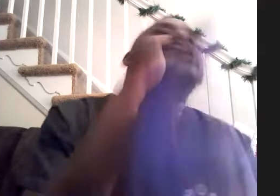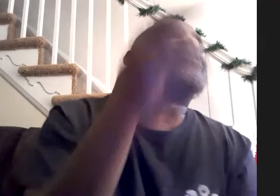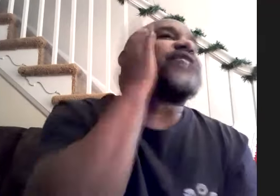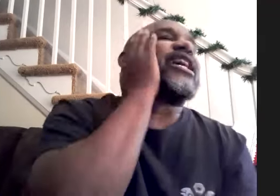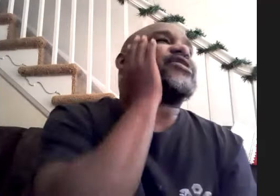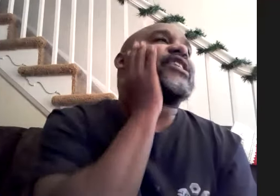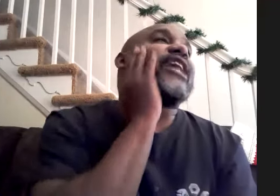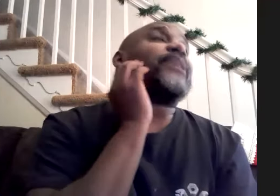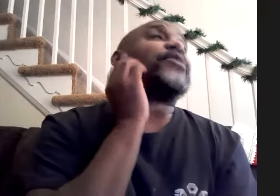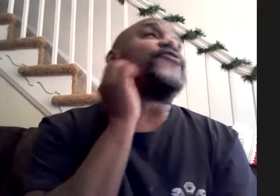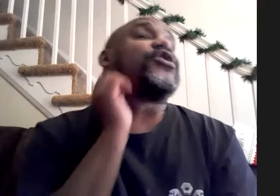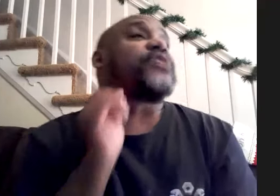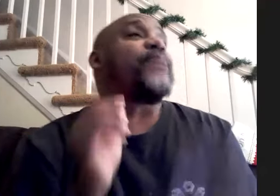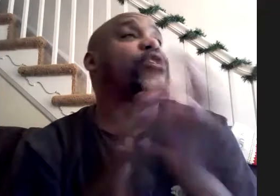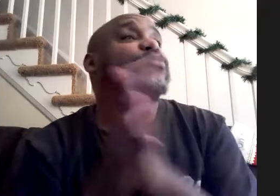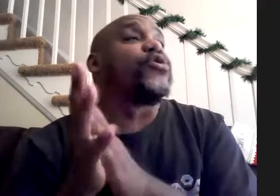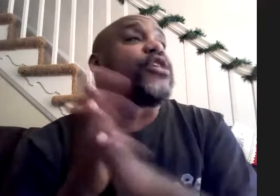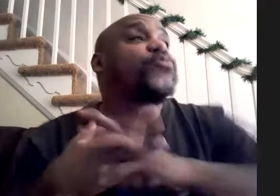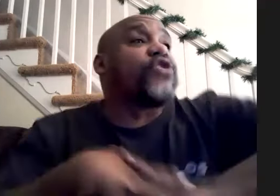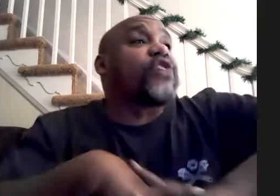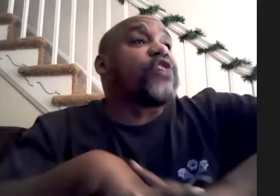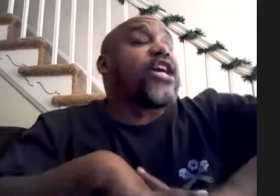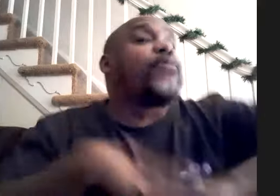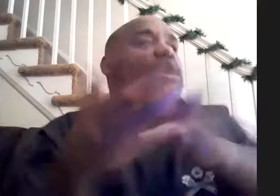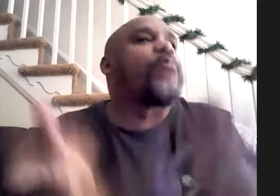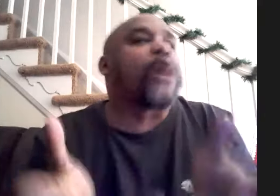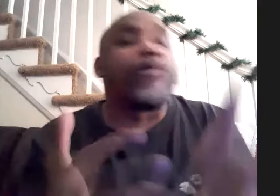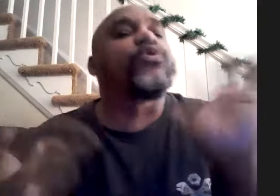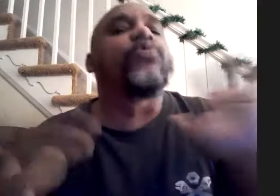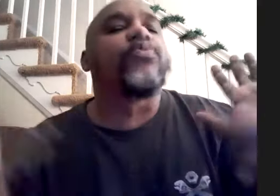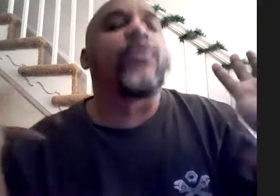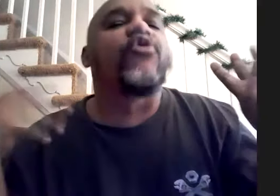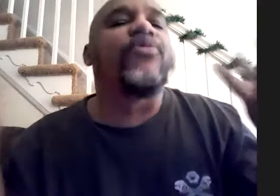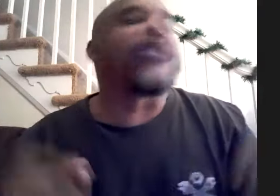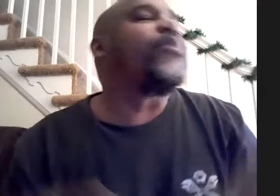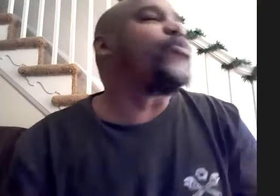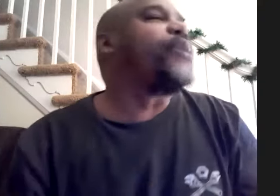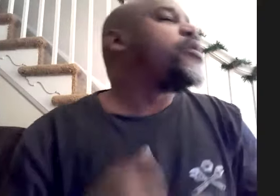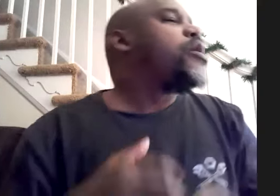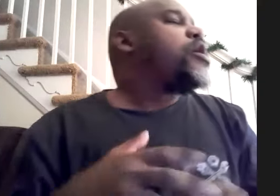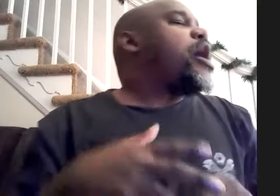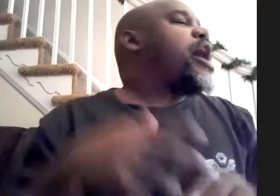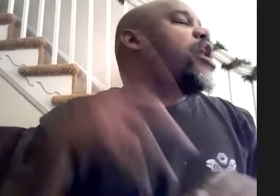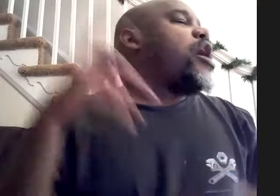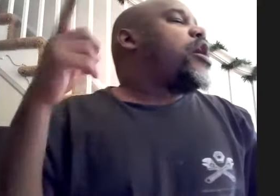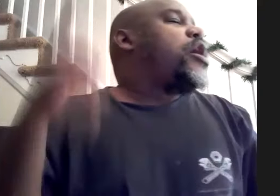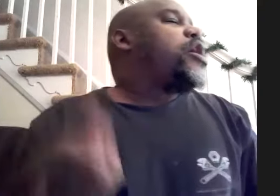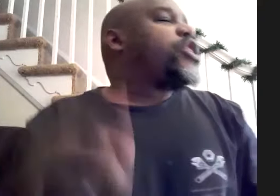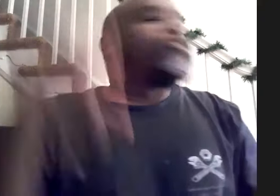mentioned that because there's a guy that i'm good friends with named brent spooner his brother came over our apartment we were roommates at one point and uh he was